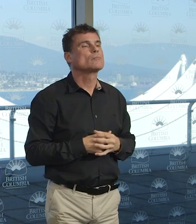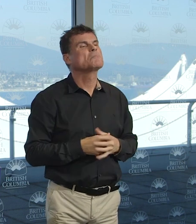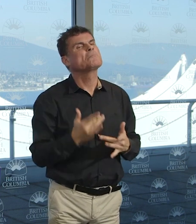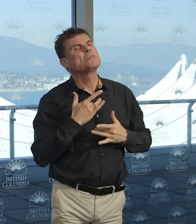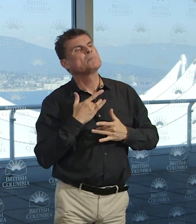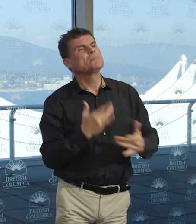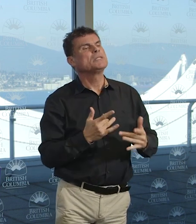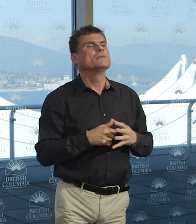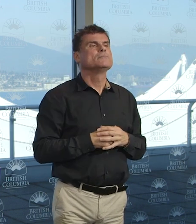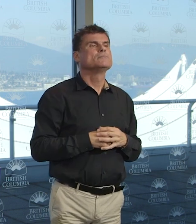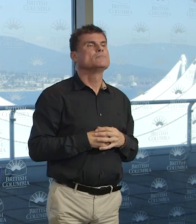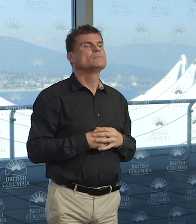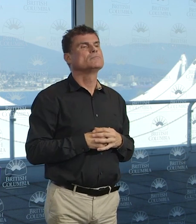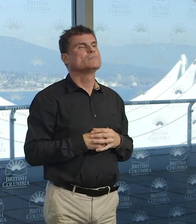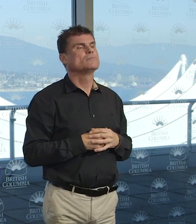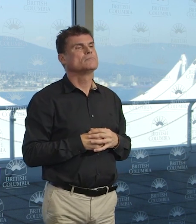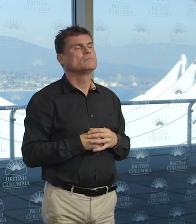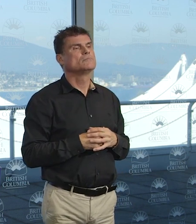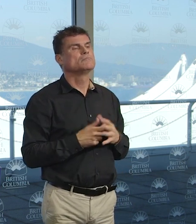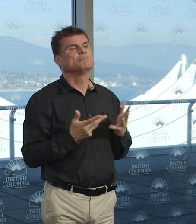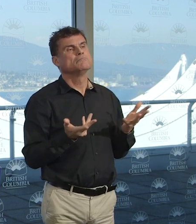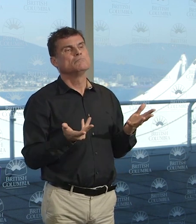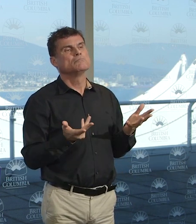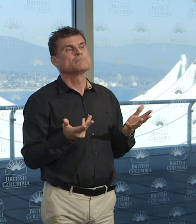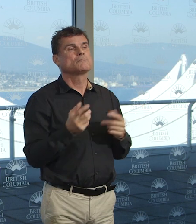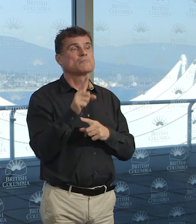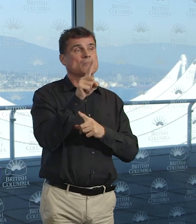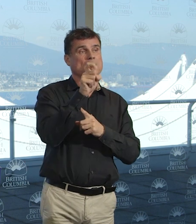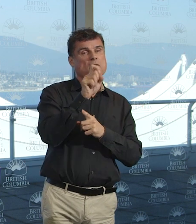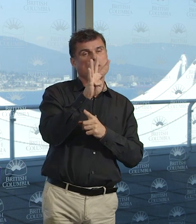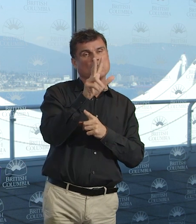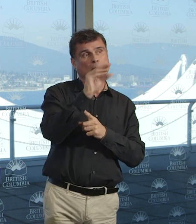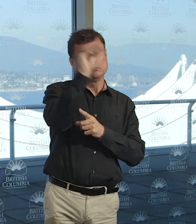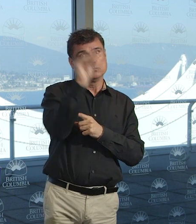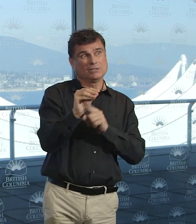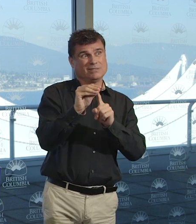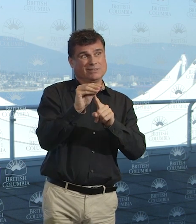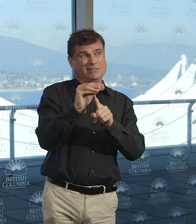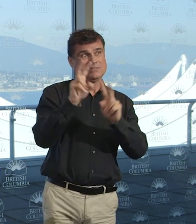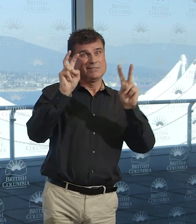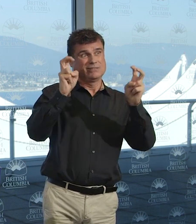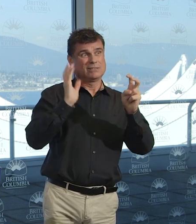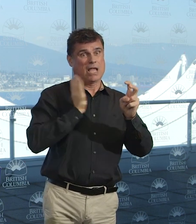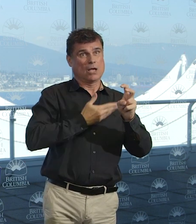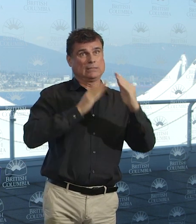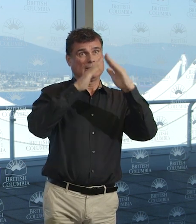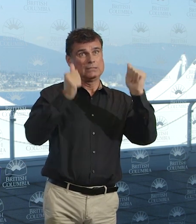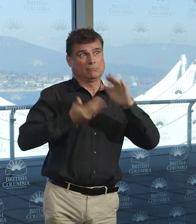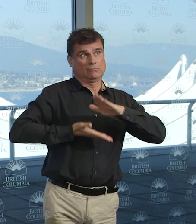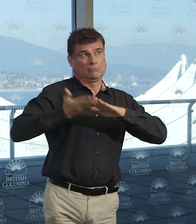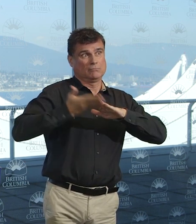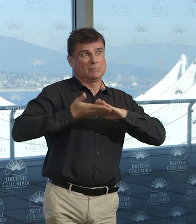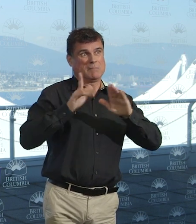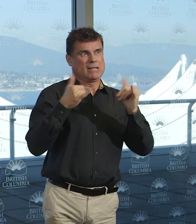in our acute care system. That capacity as of now, our snapshot as of today, is 78.5%. That's a change